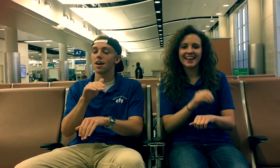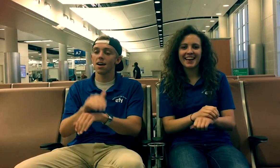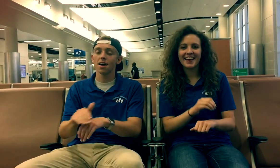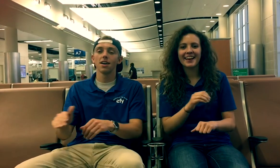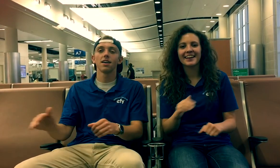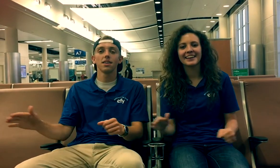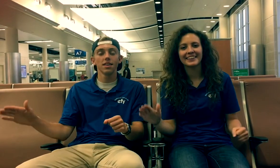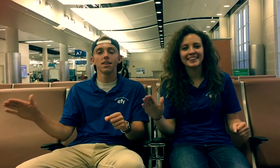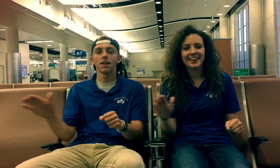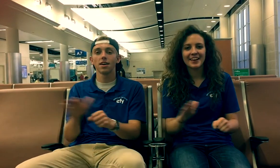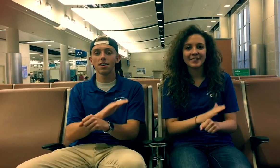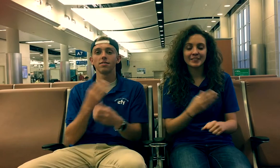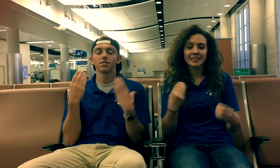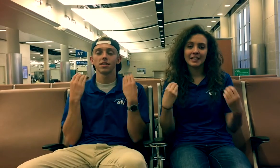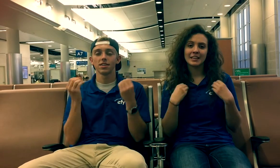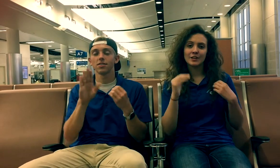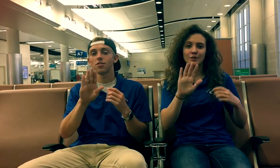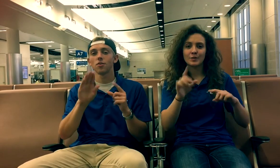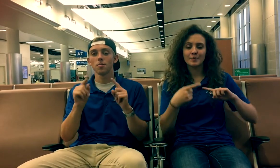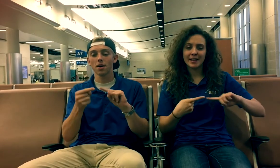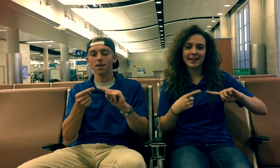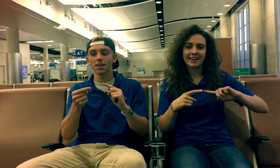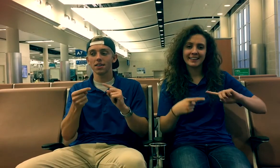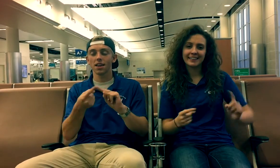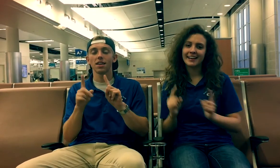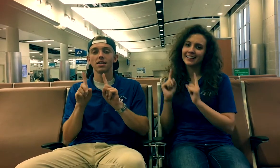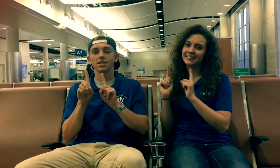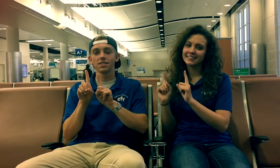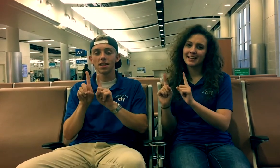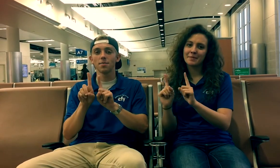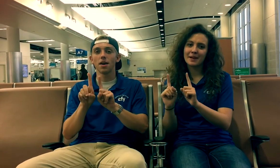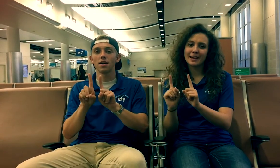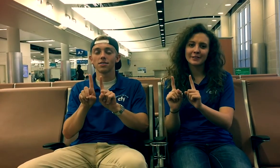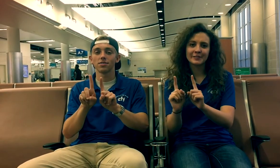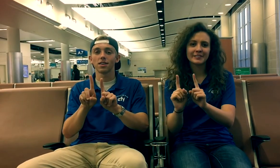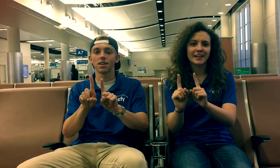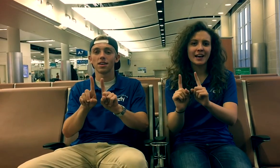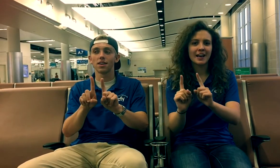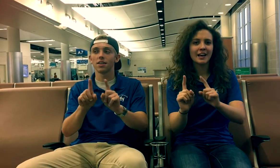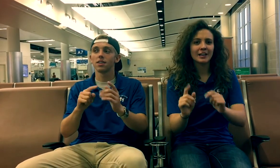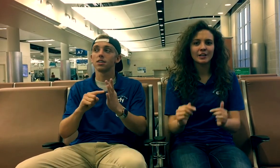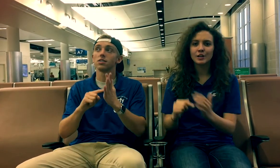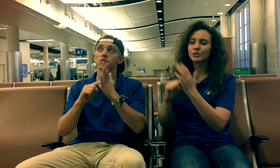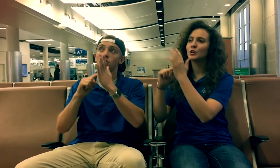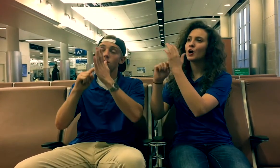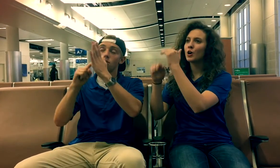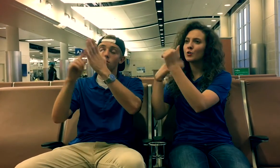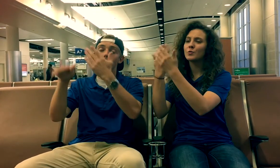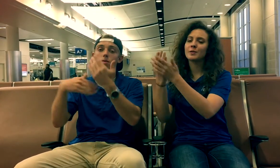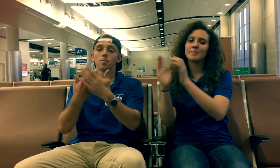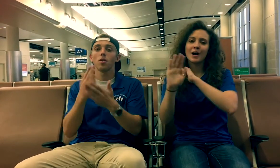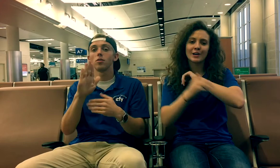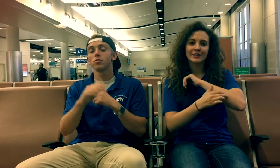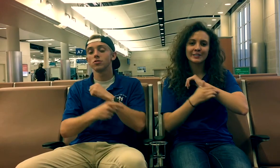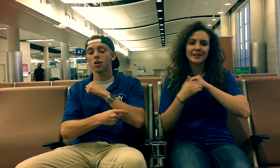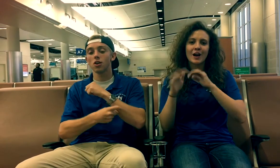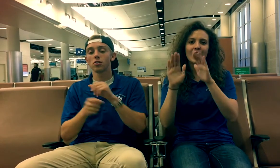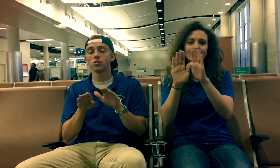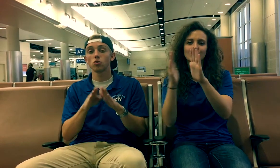night Enough to heal your pain and stay by your side Show him all your scars,